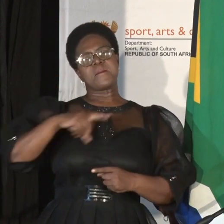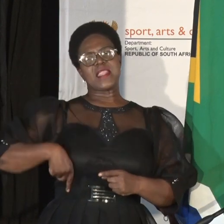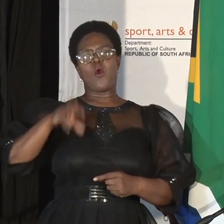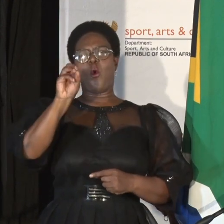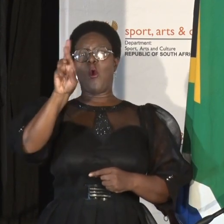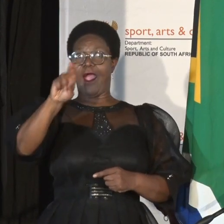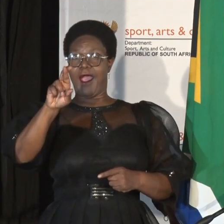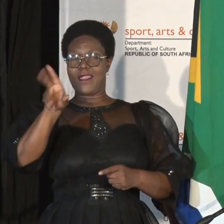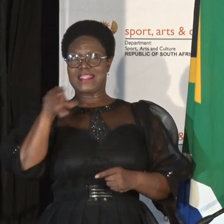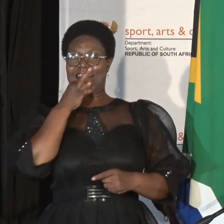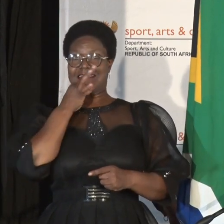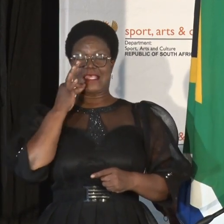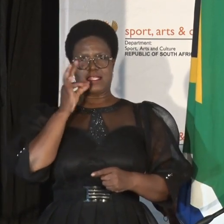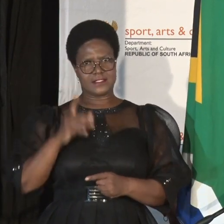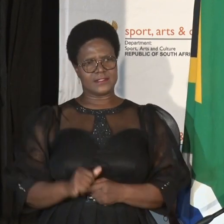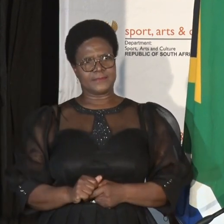Tambo, when he said,